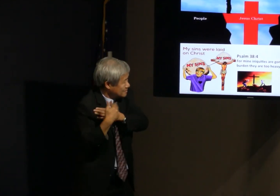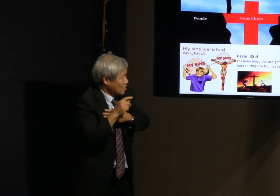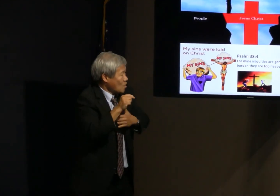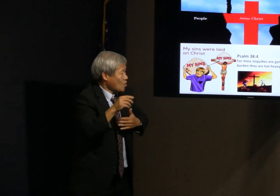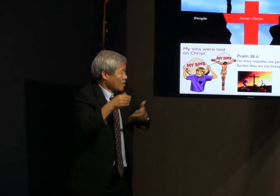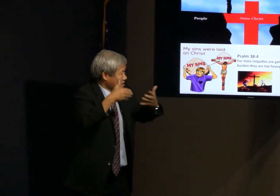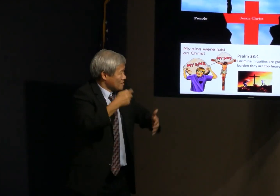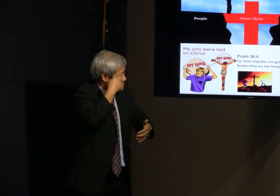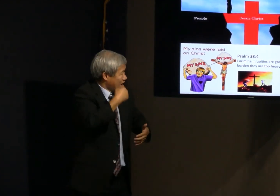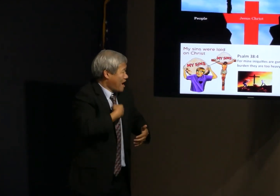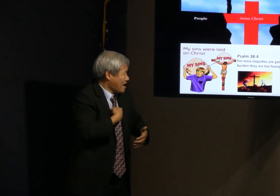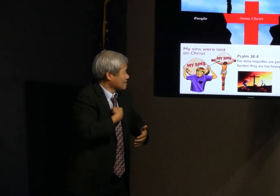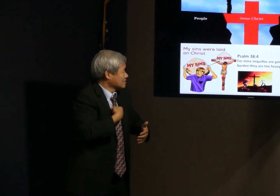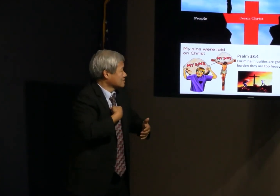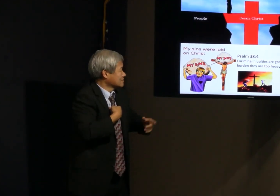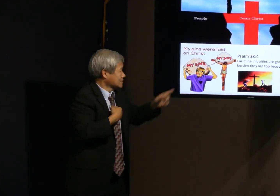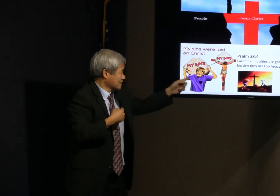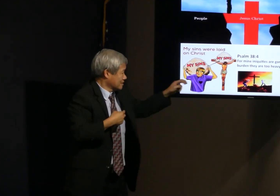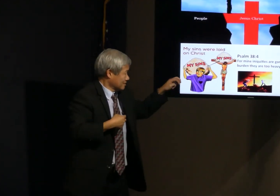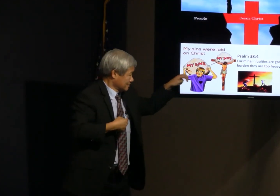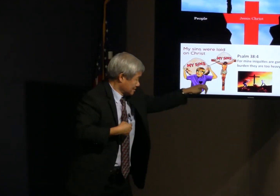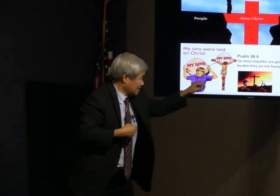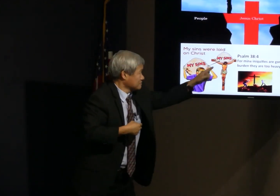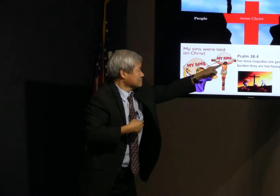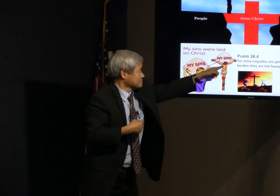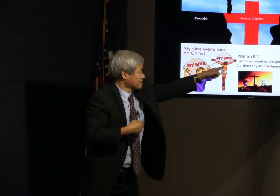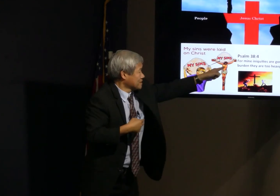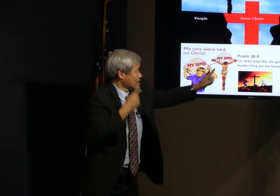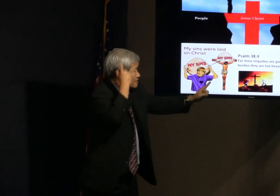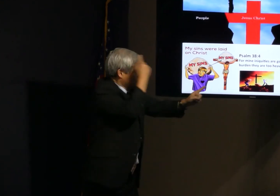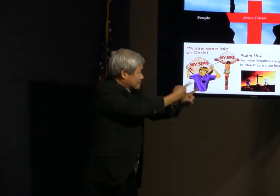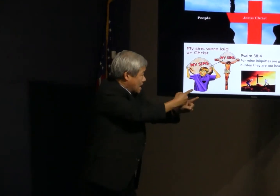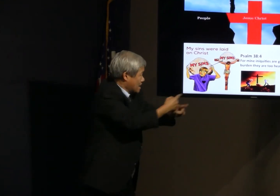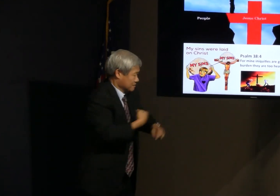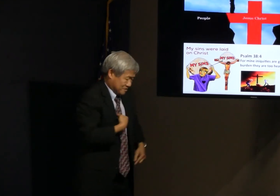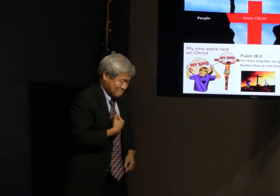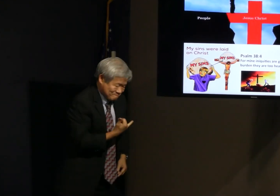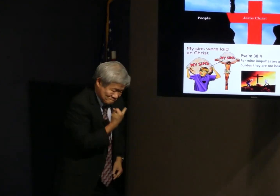are gone to my head. As a heavy burden,